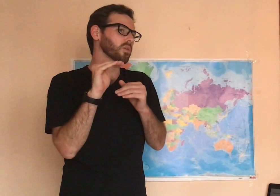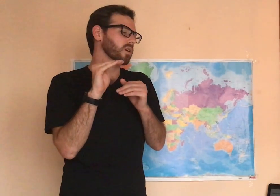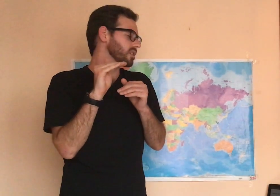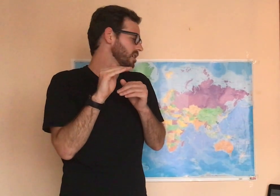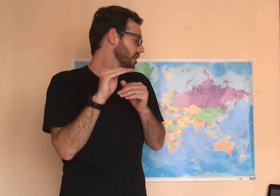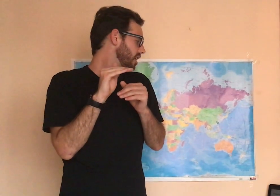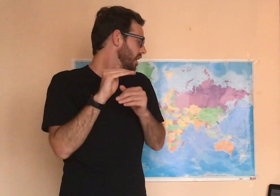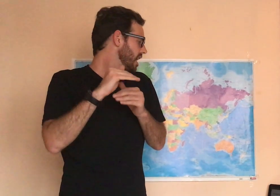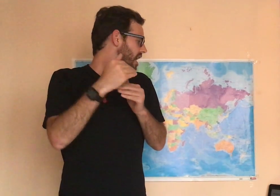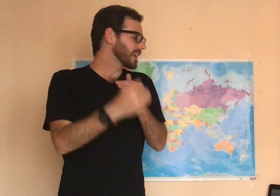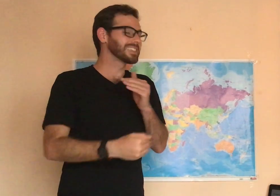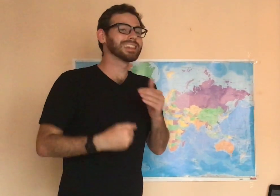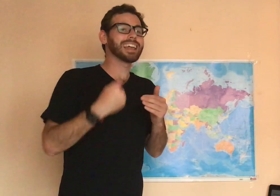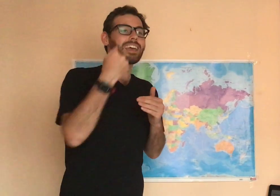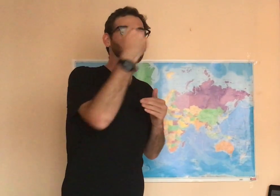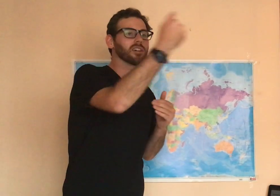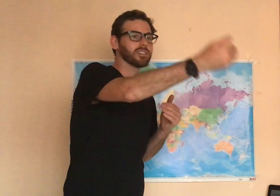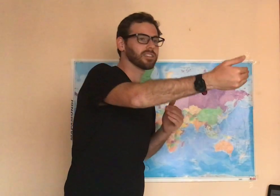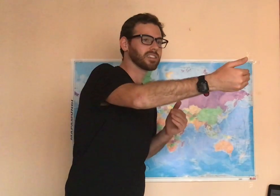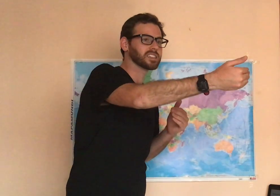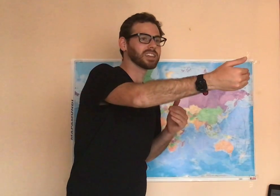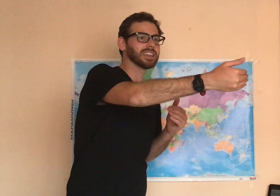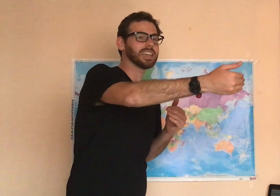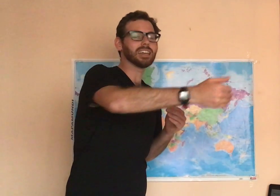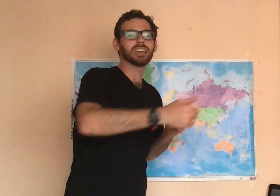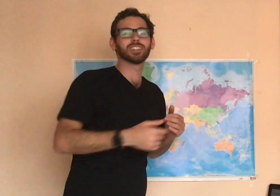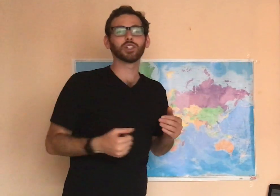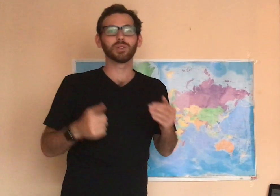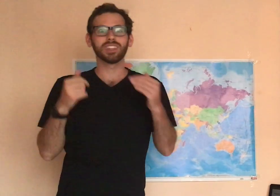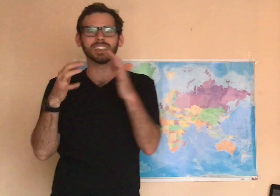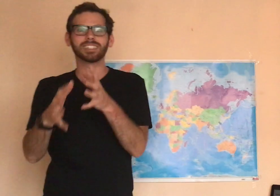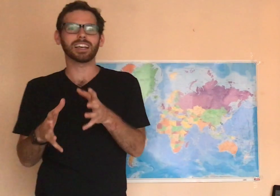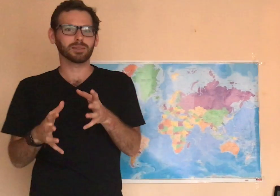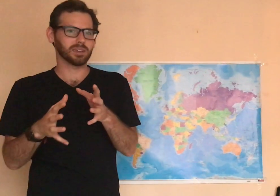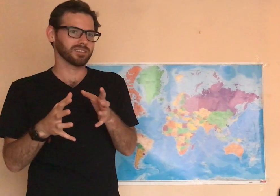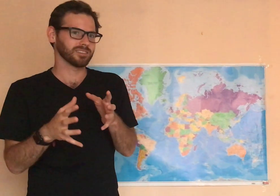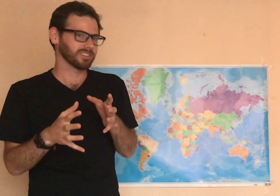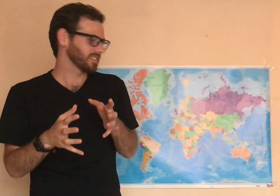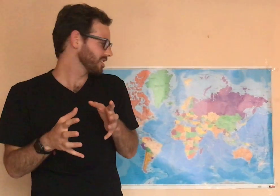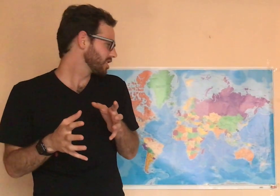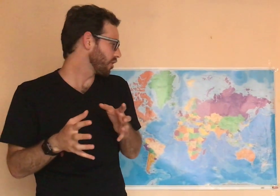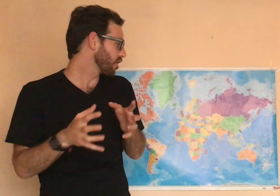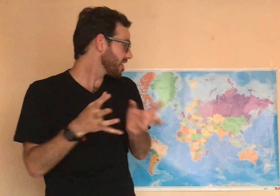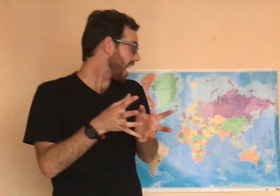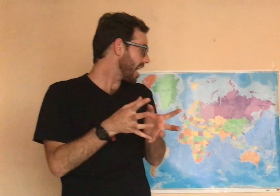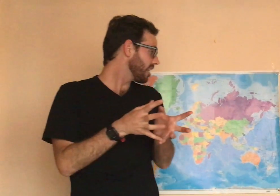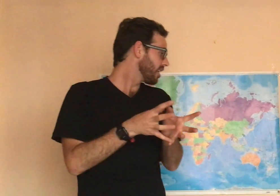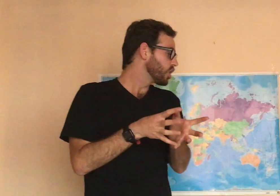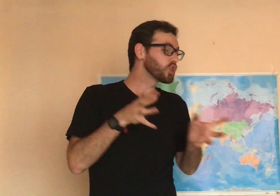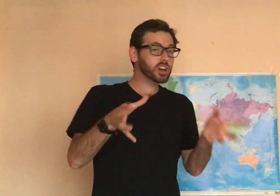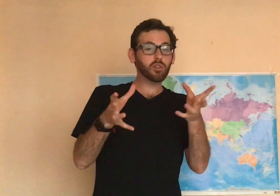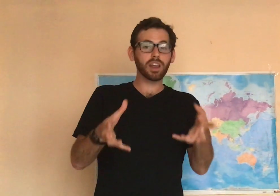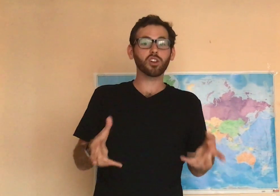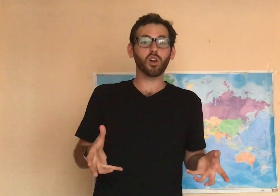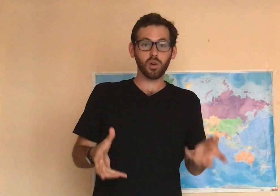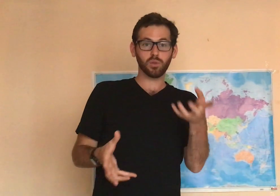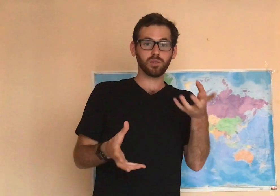words. Because later, that's going to lead into the assessment. So, for that, you're going to write your own